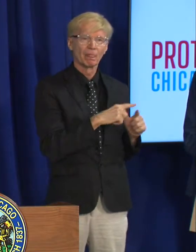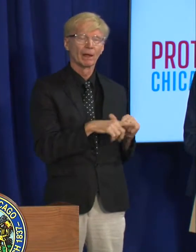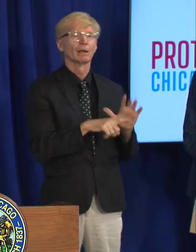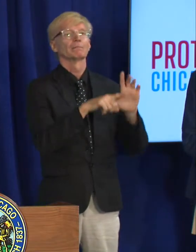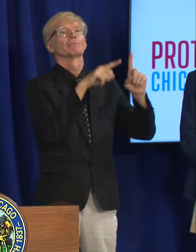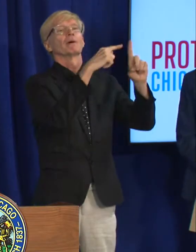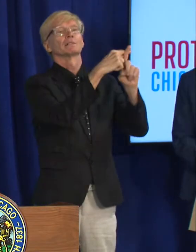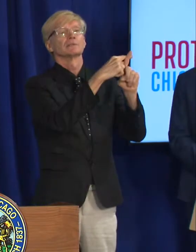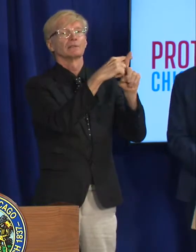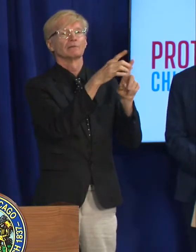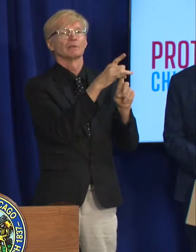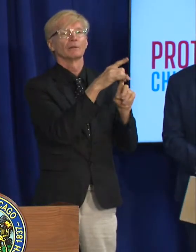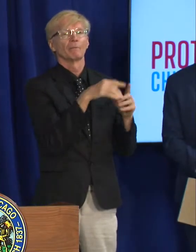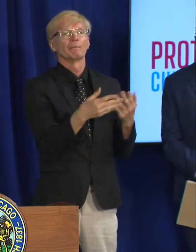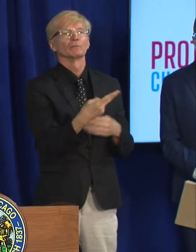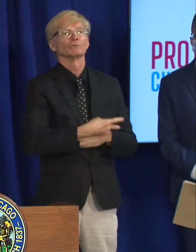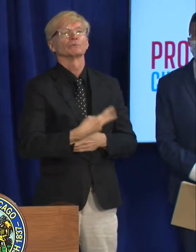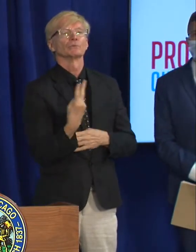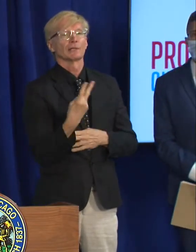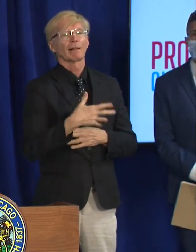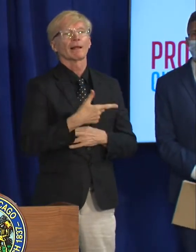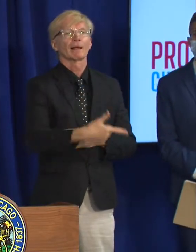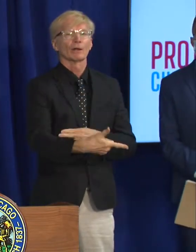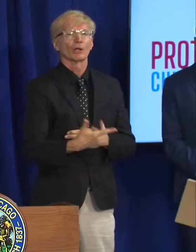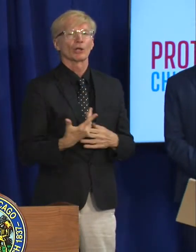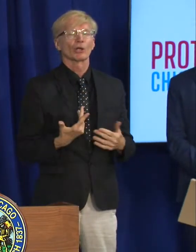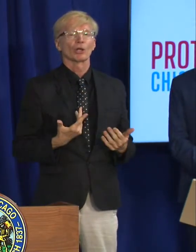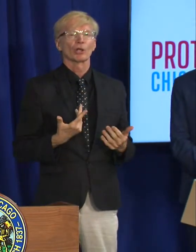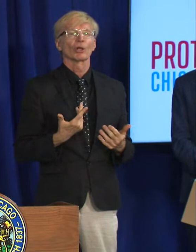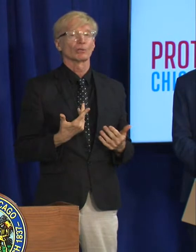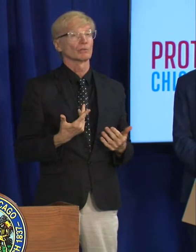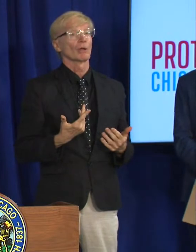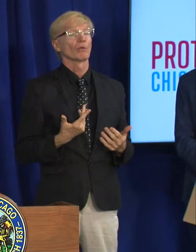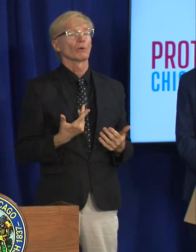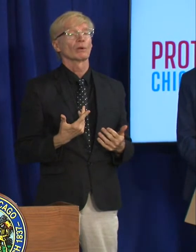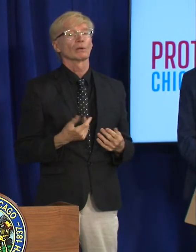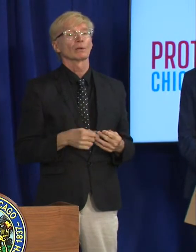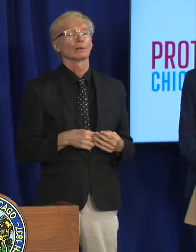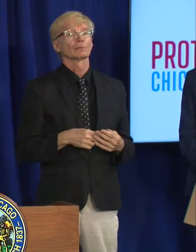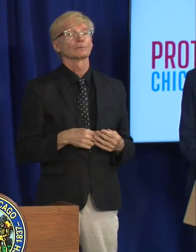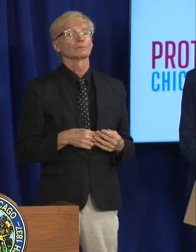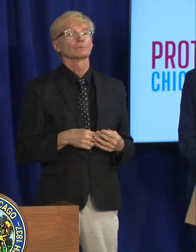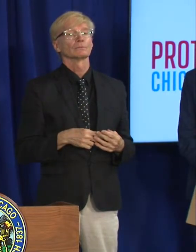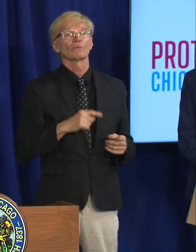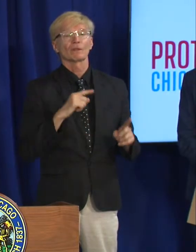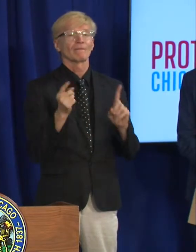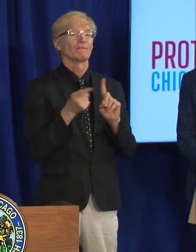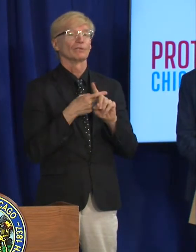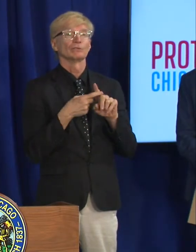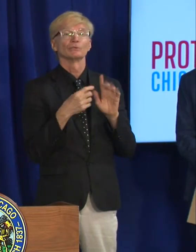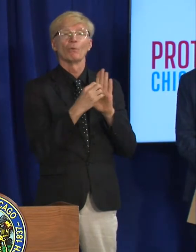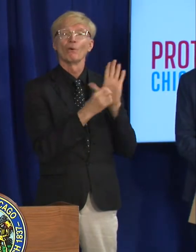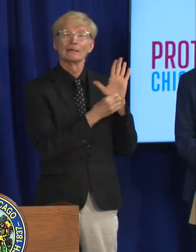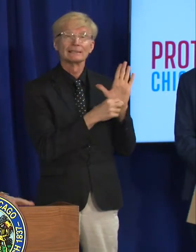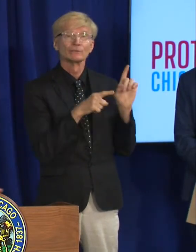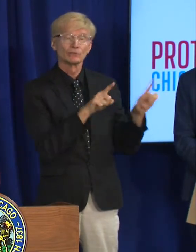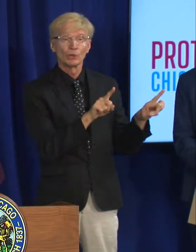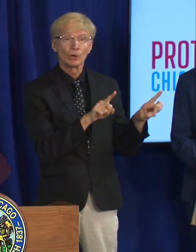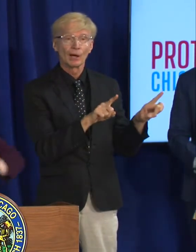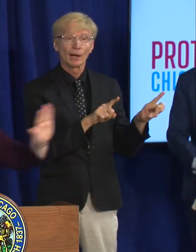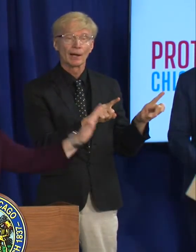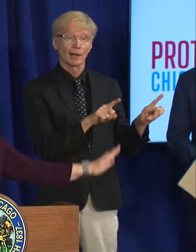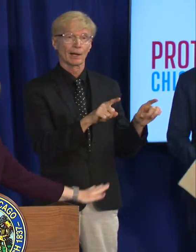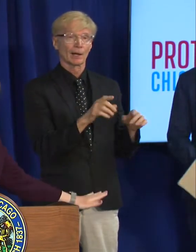positive within a day or two so our very first ordinance that we passed during covid